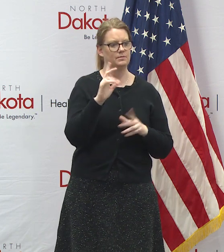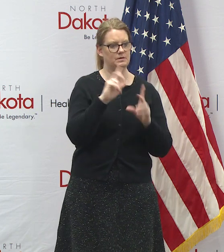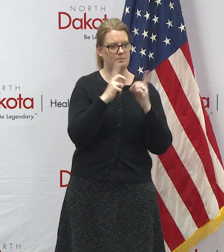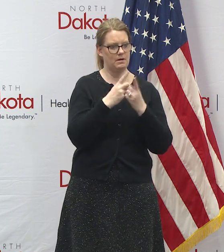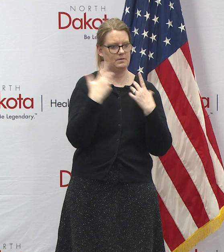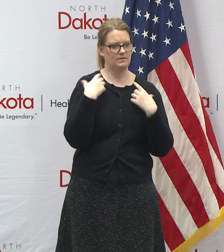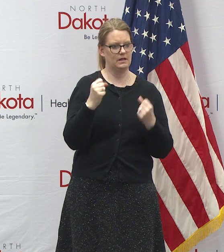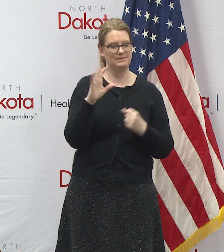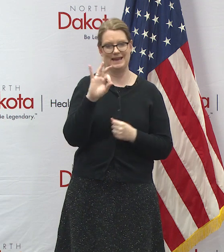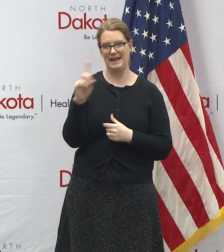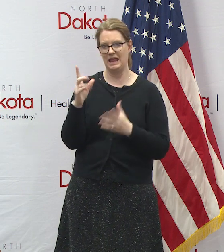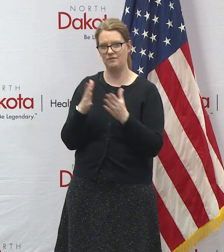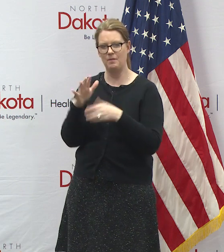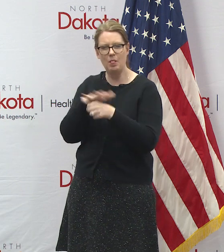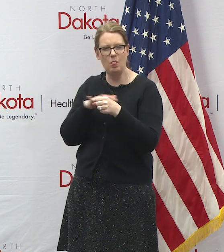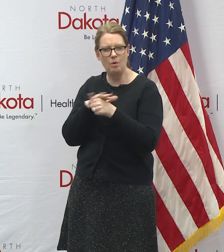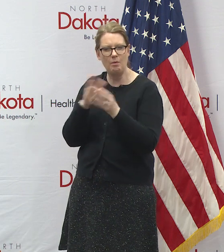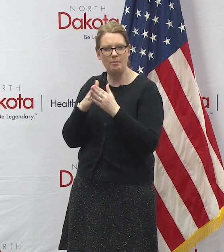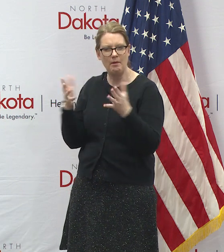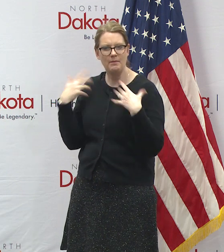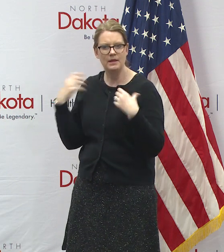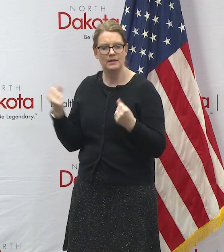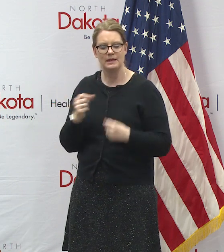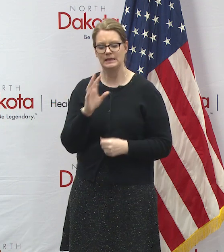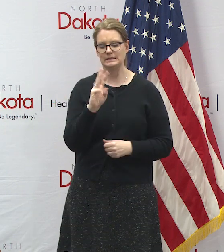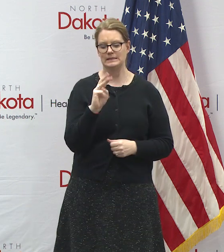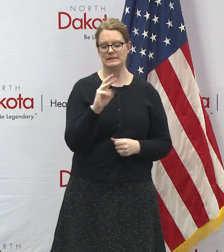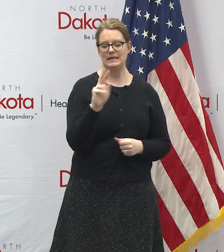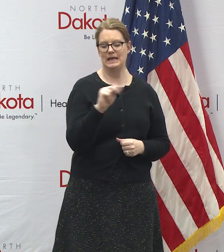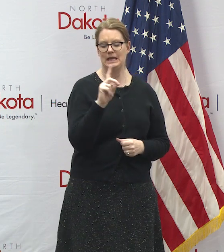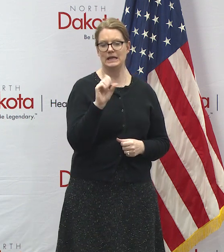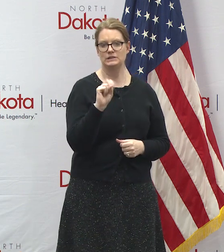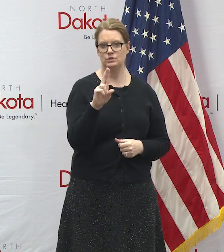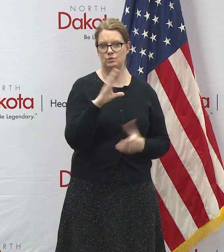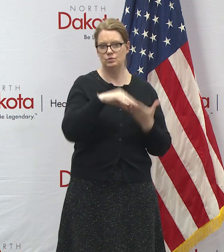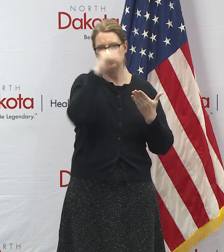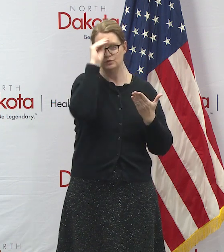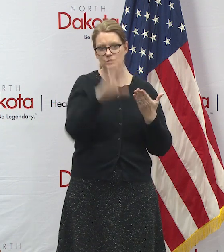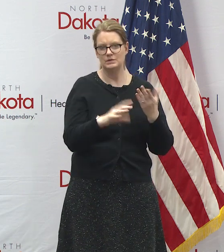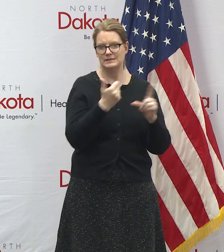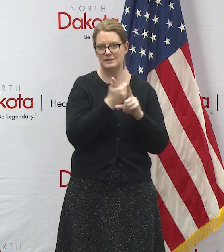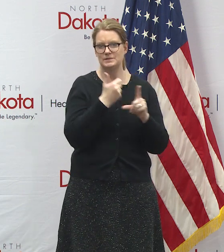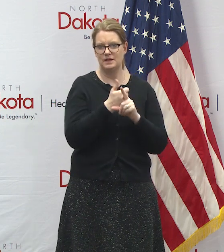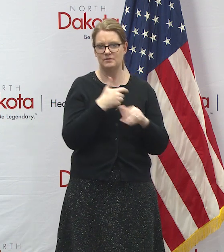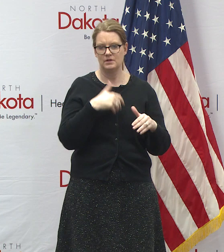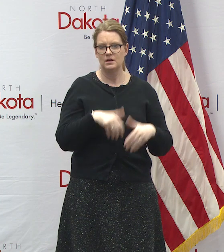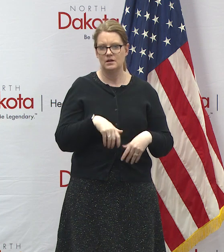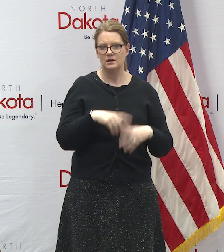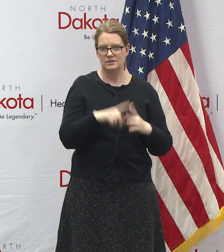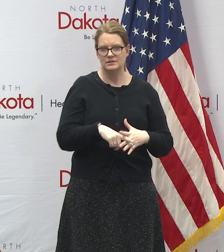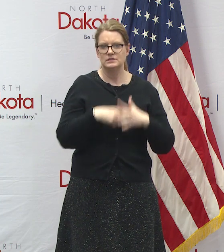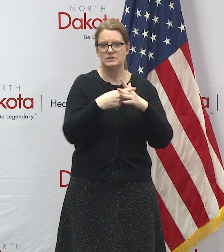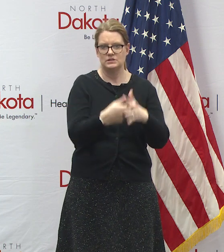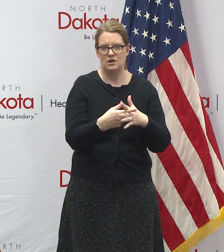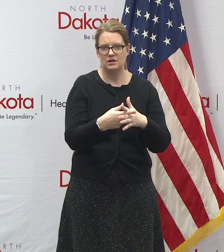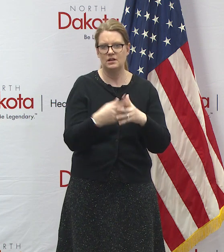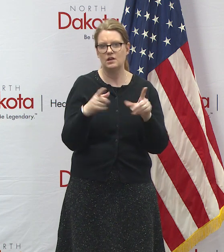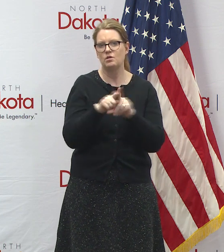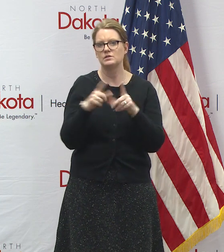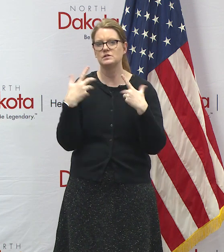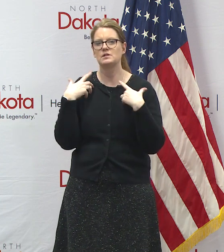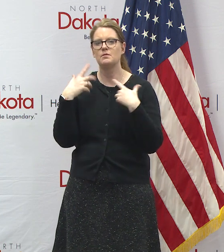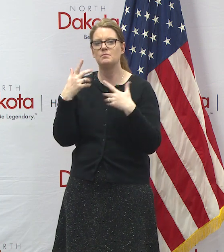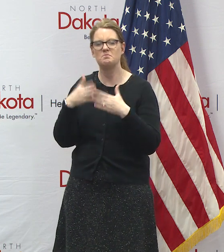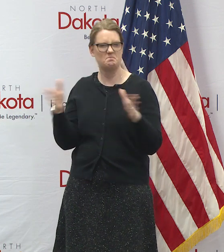from local public health and 16 NDSU students that are coming online, public health students. Today we're in the